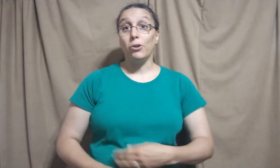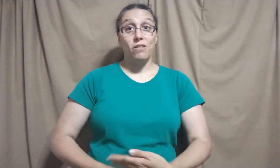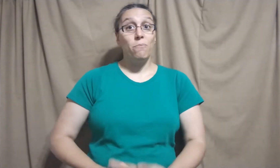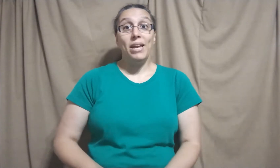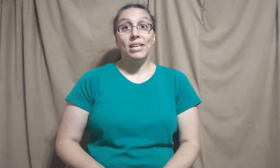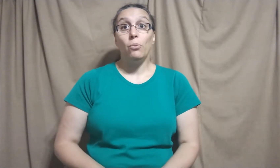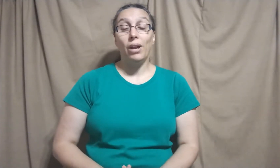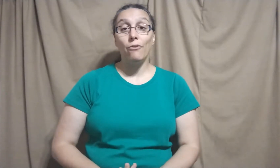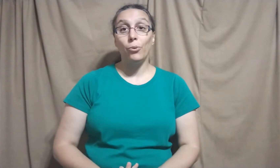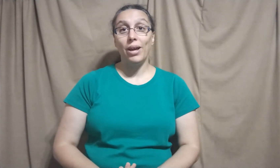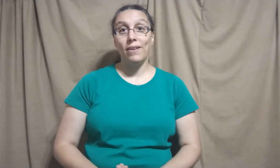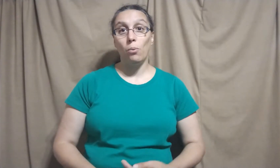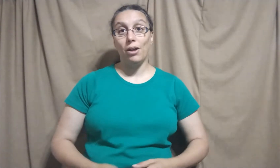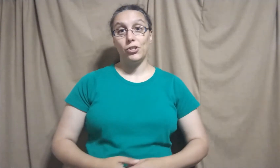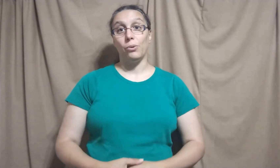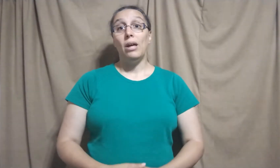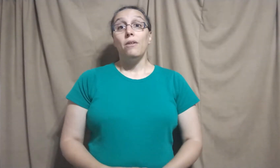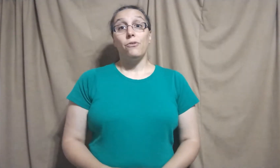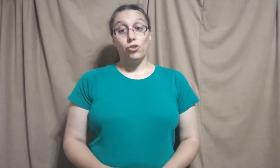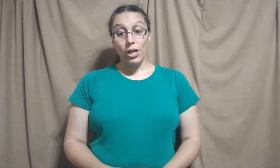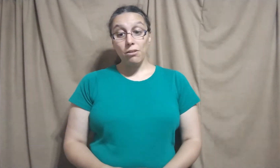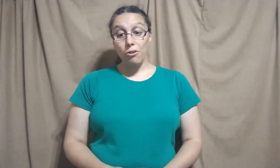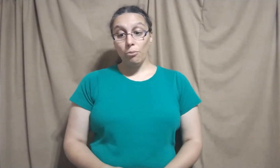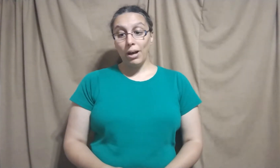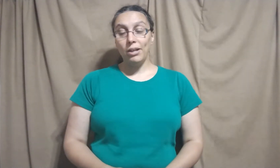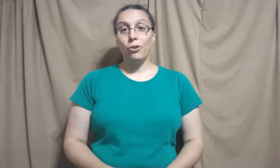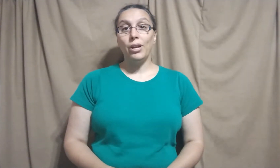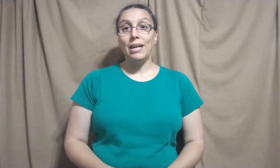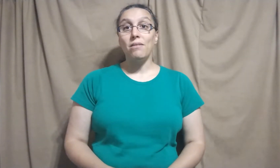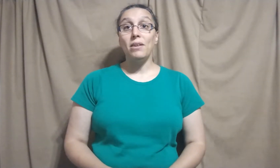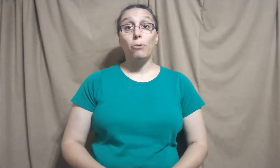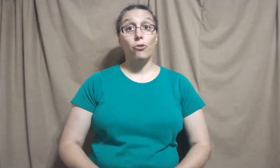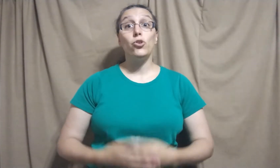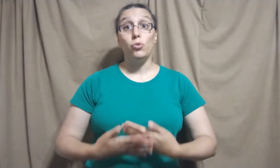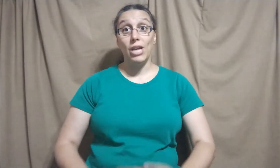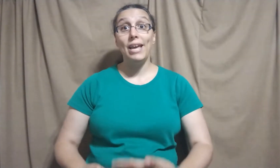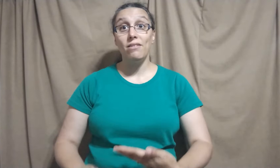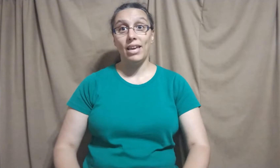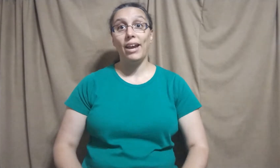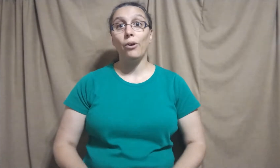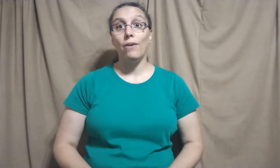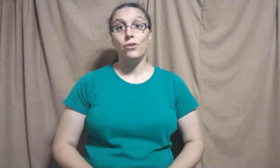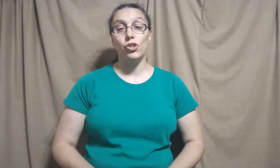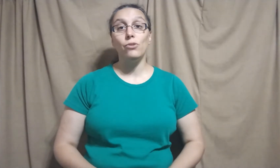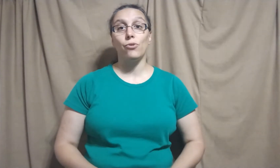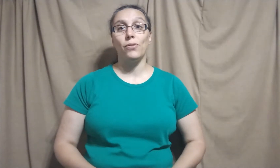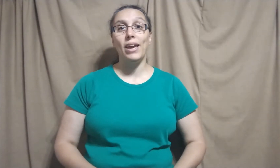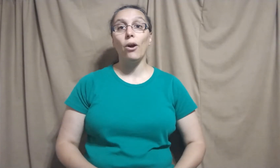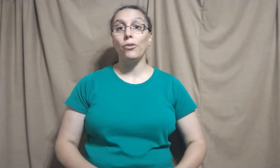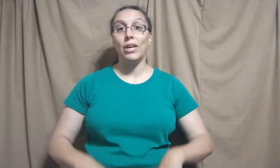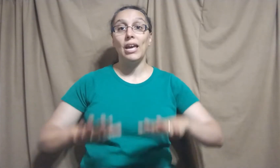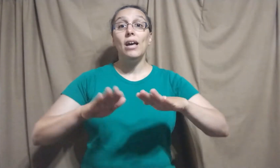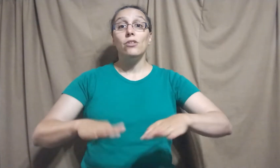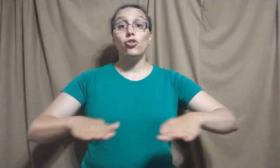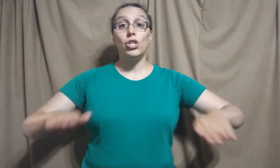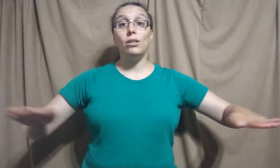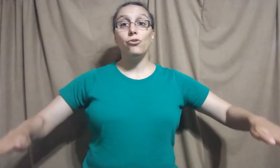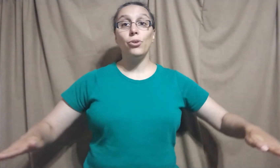participating in whatever way they want to. So the chancellor minor is the person who takes care of the children. They are the children